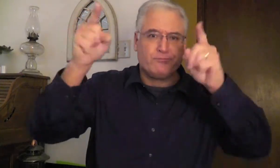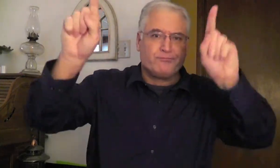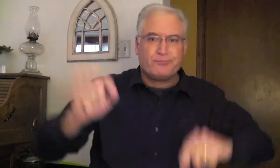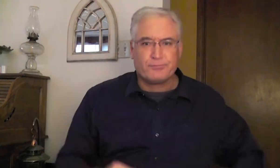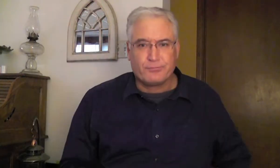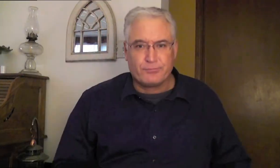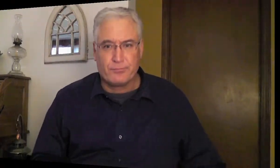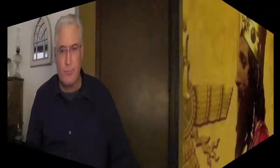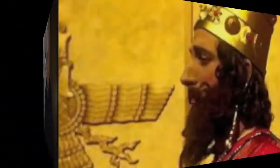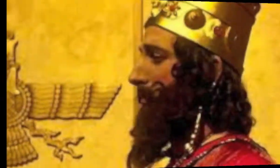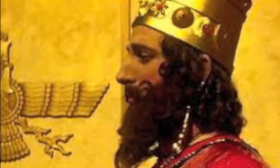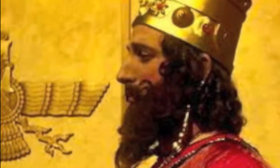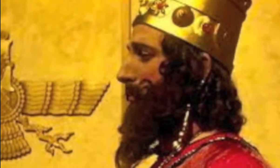gods were more successful.